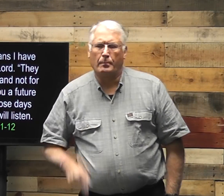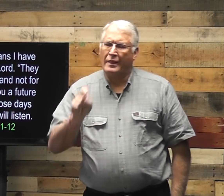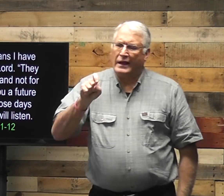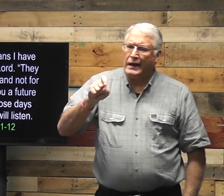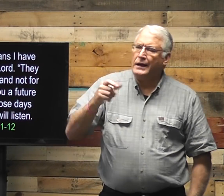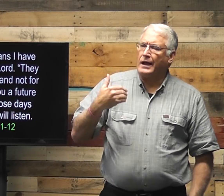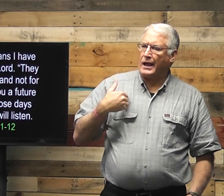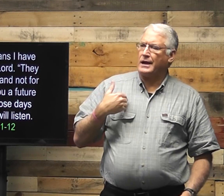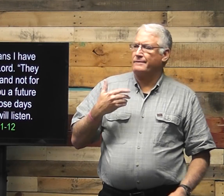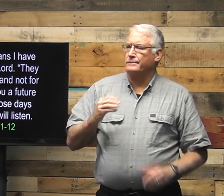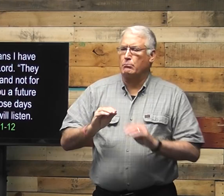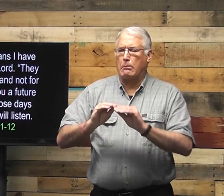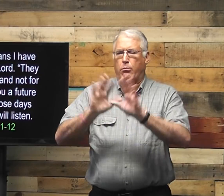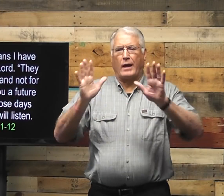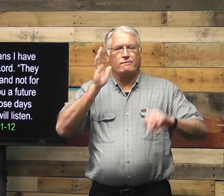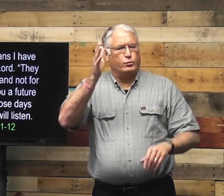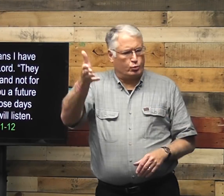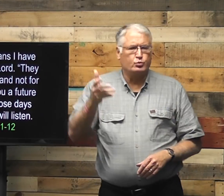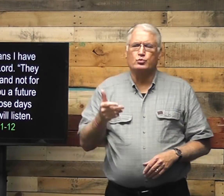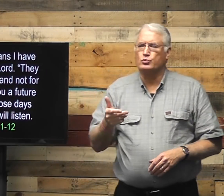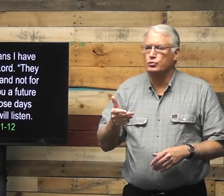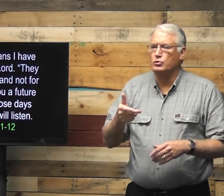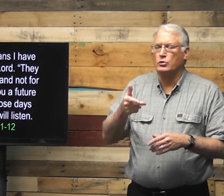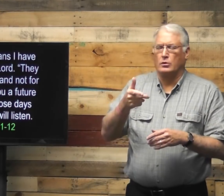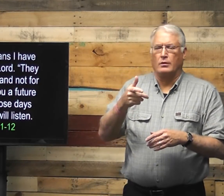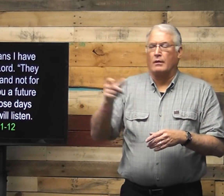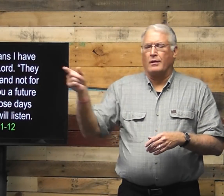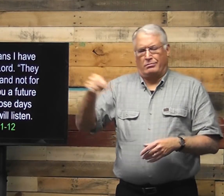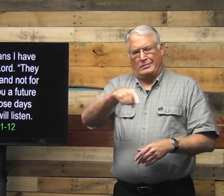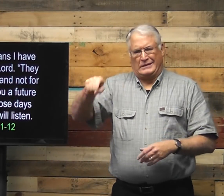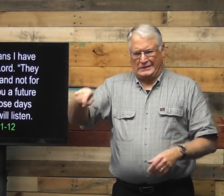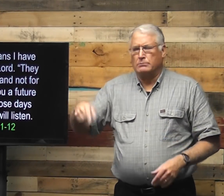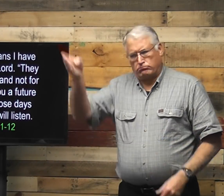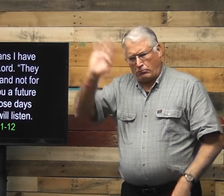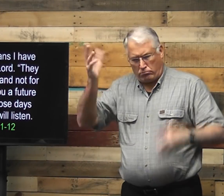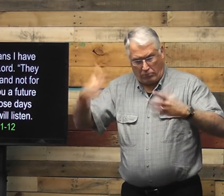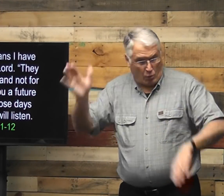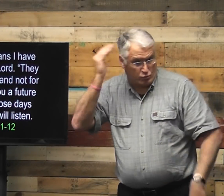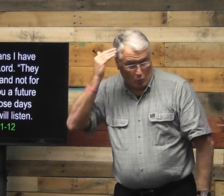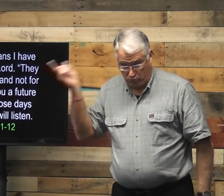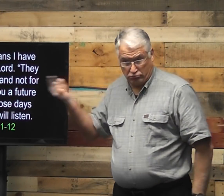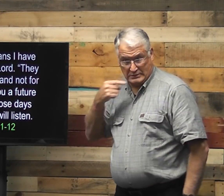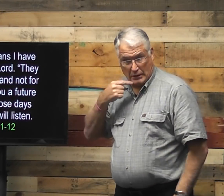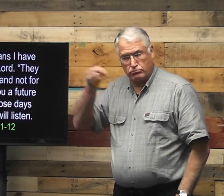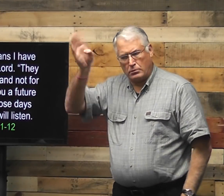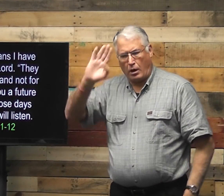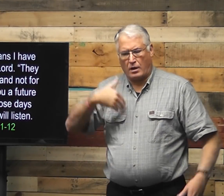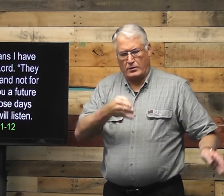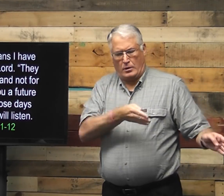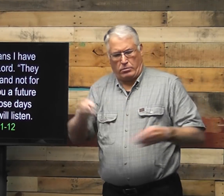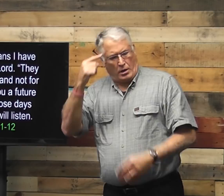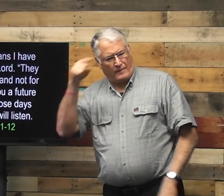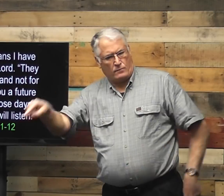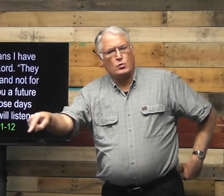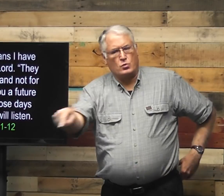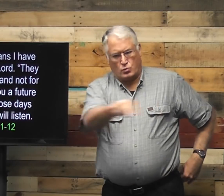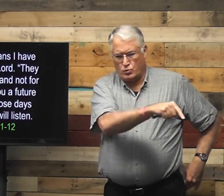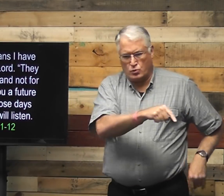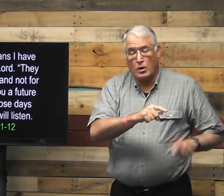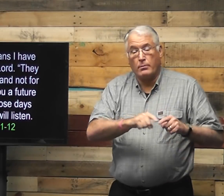They needed to go back home. You know, have a bright future. God already knew that. He already had a